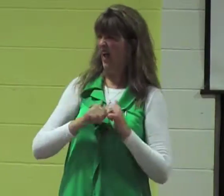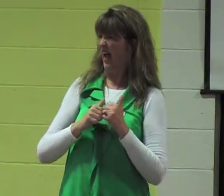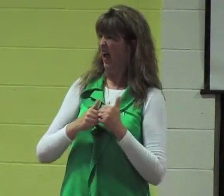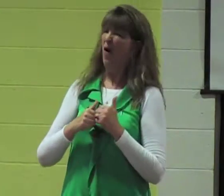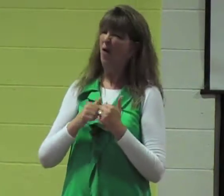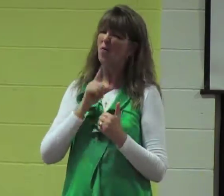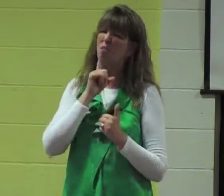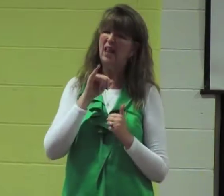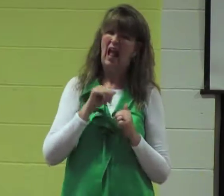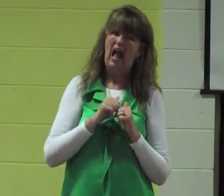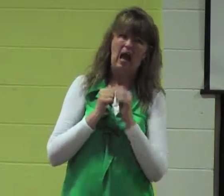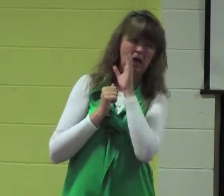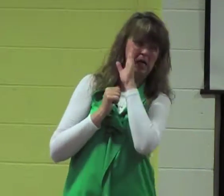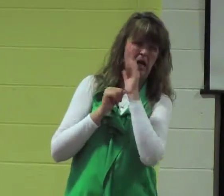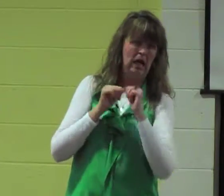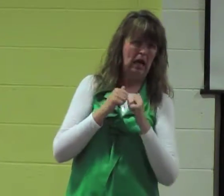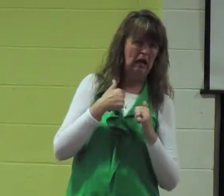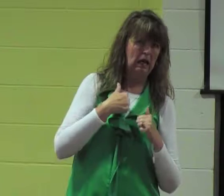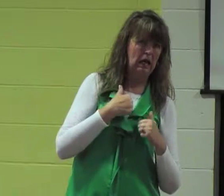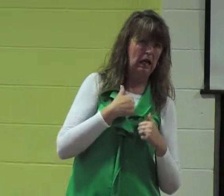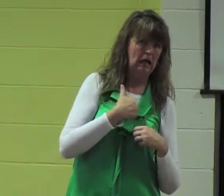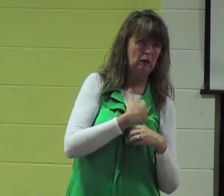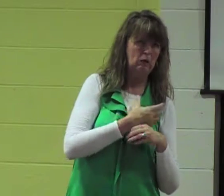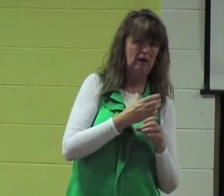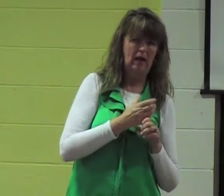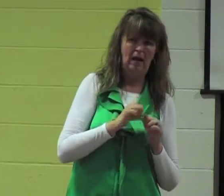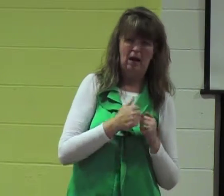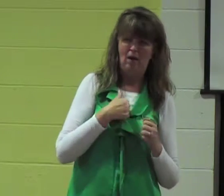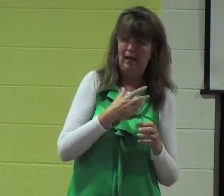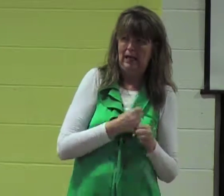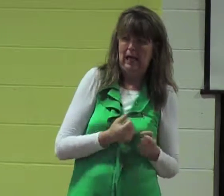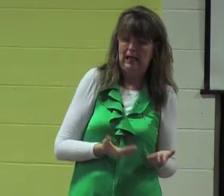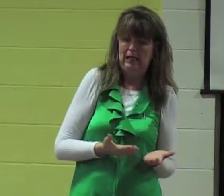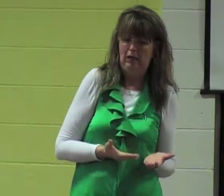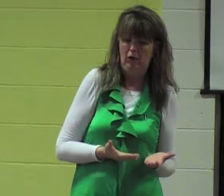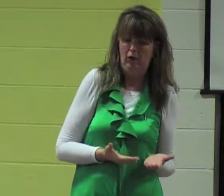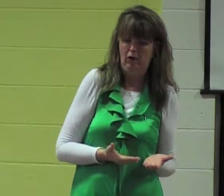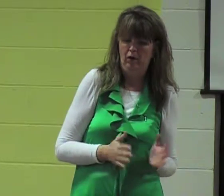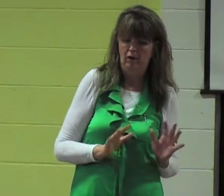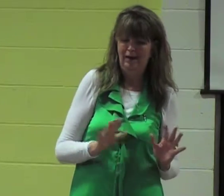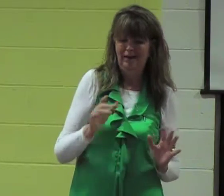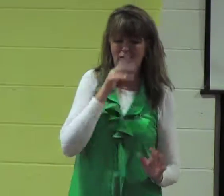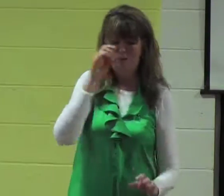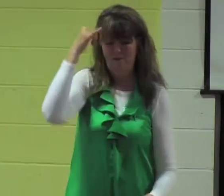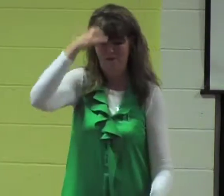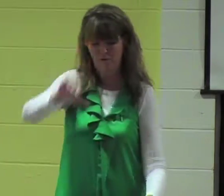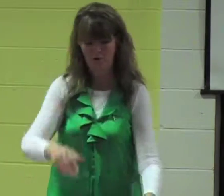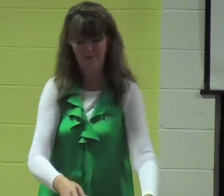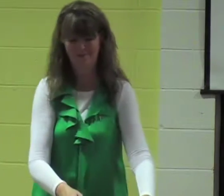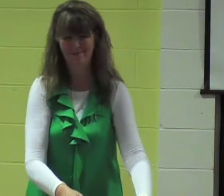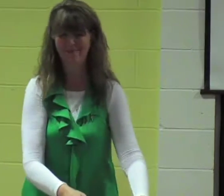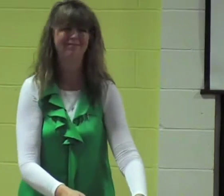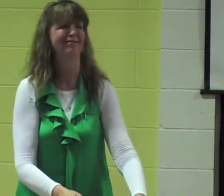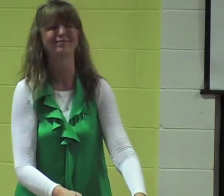and question your existence and in all that God has done don't be fooled